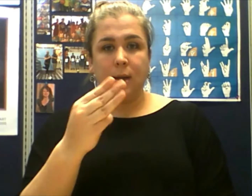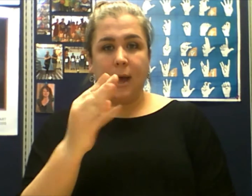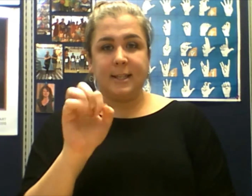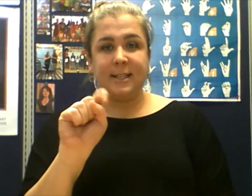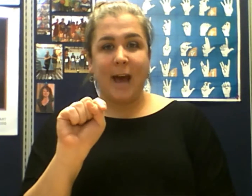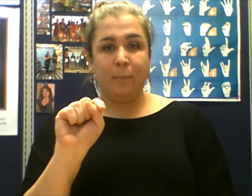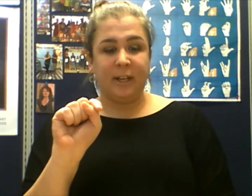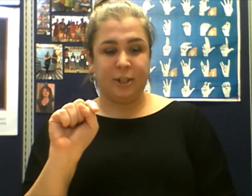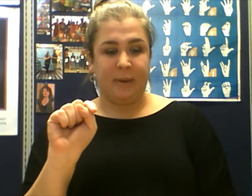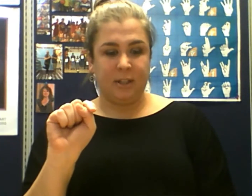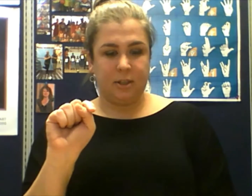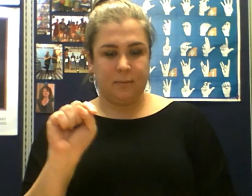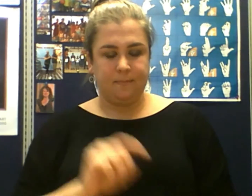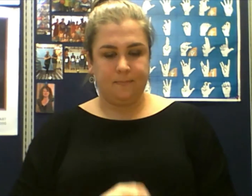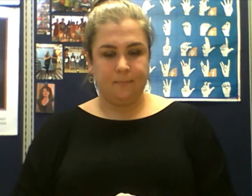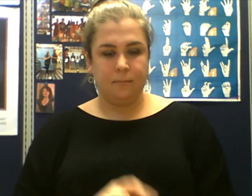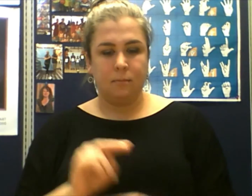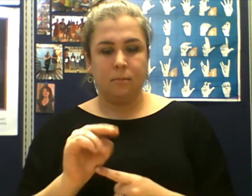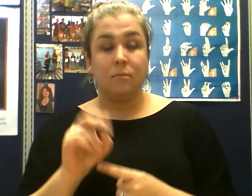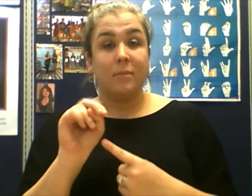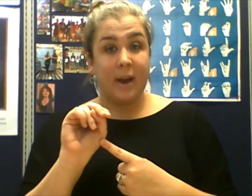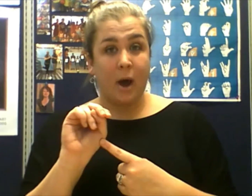Establishment, noun.